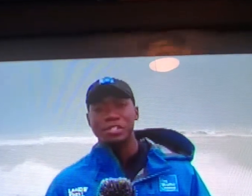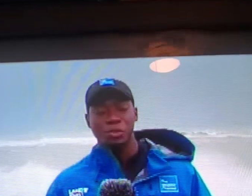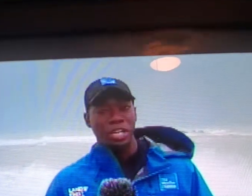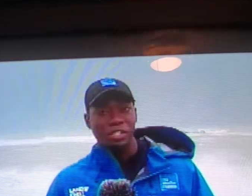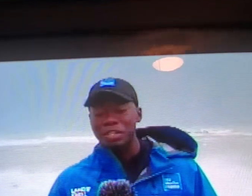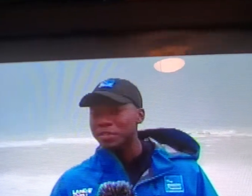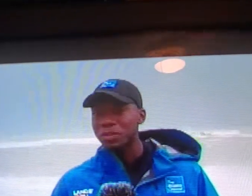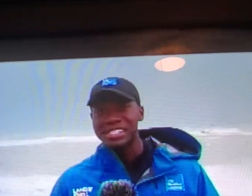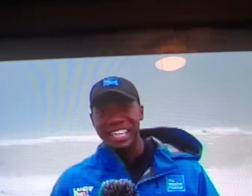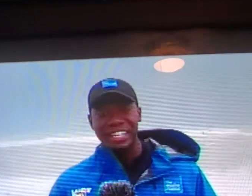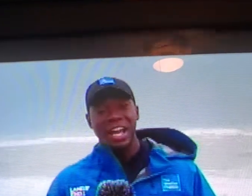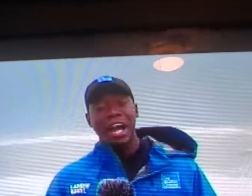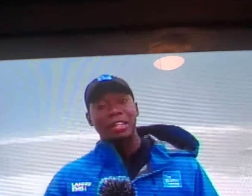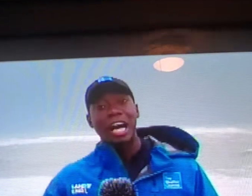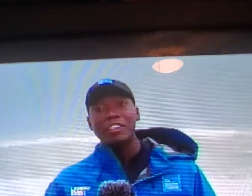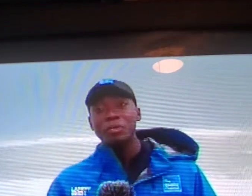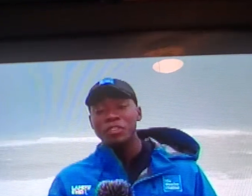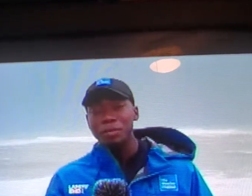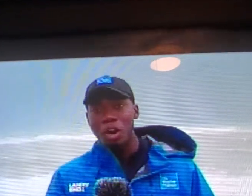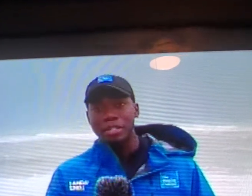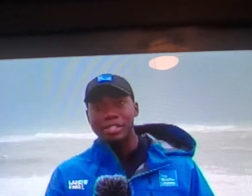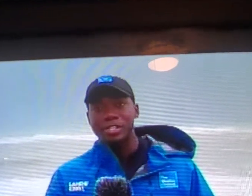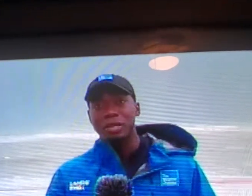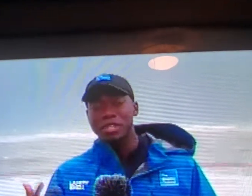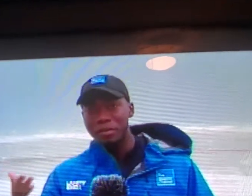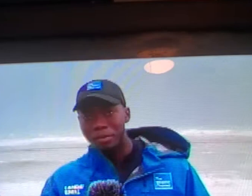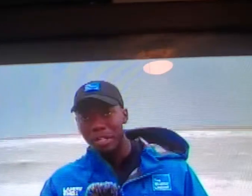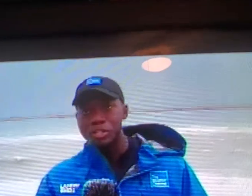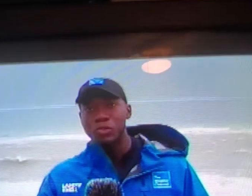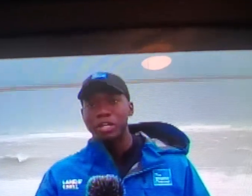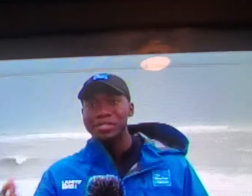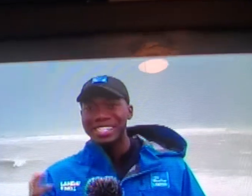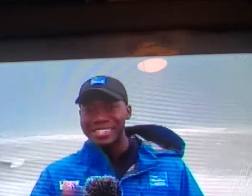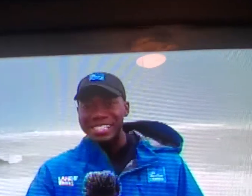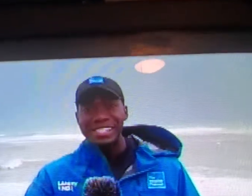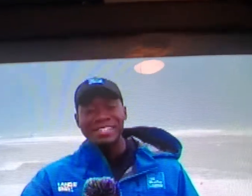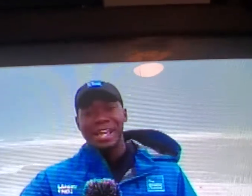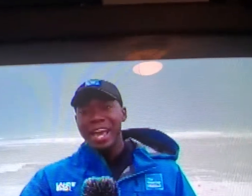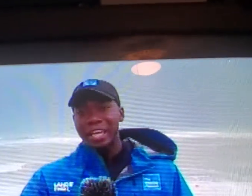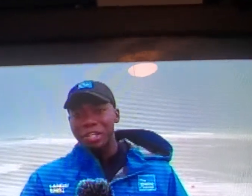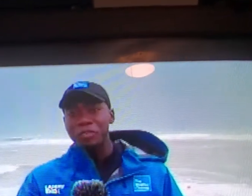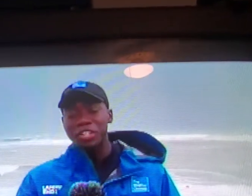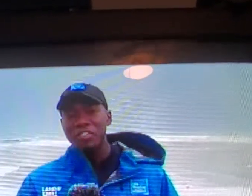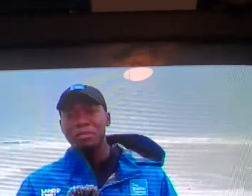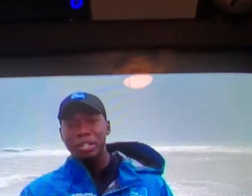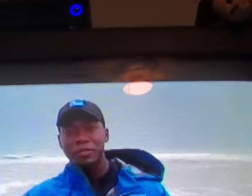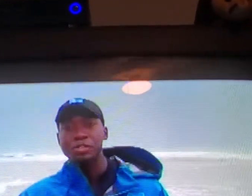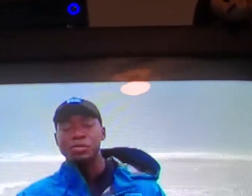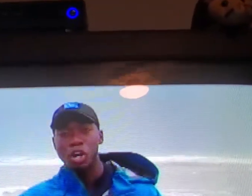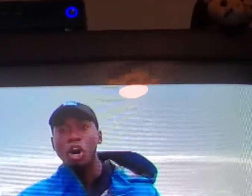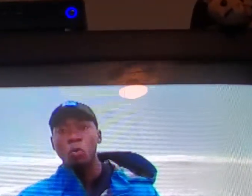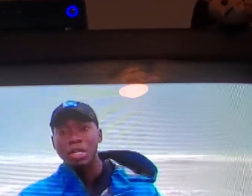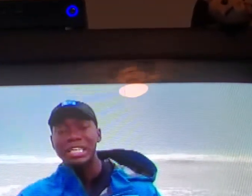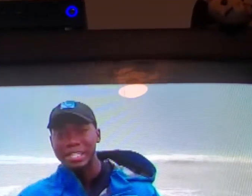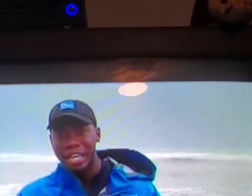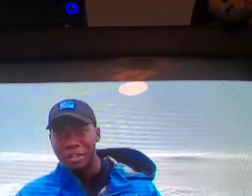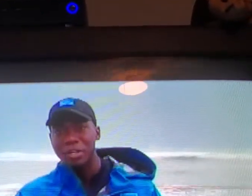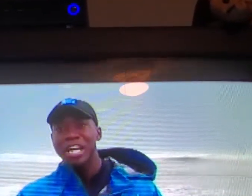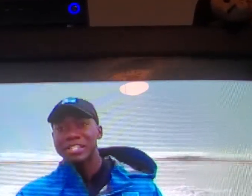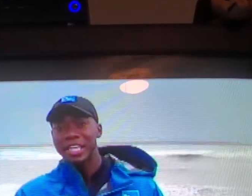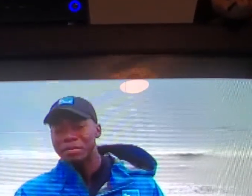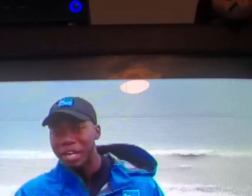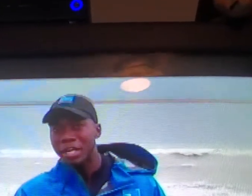Hurricanes coming my way. Praise God. Hurricane Dorian, you can't touch God.